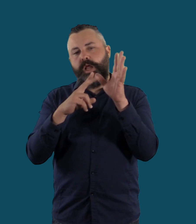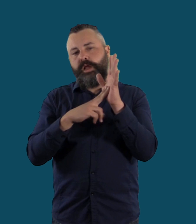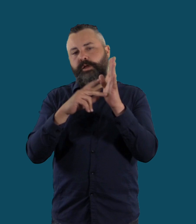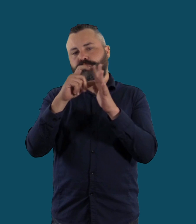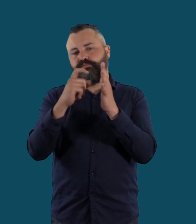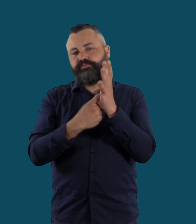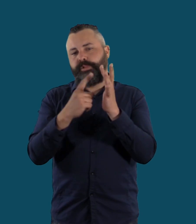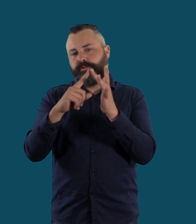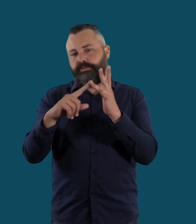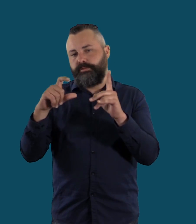online.